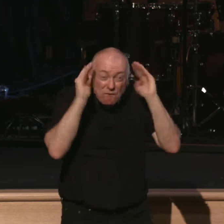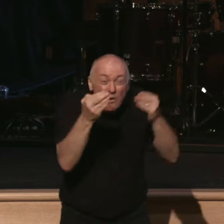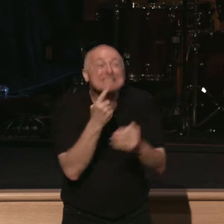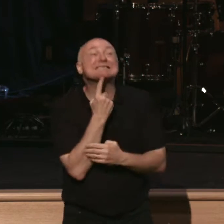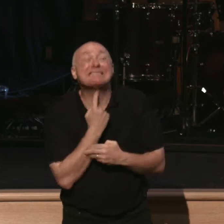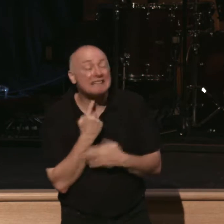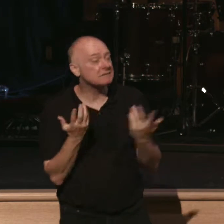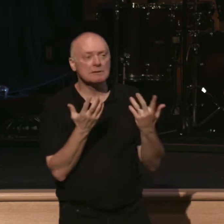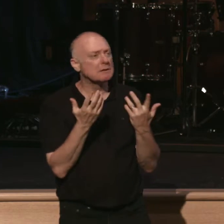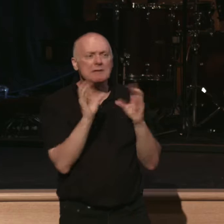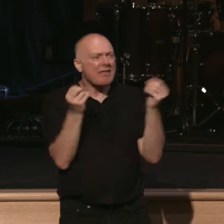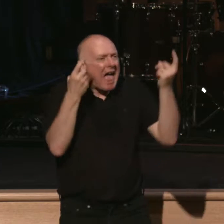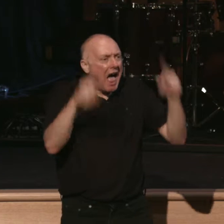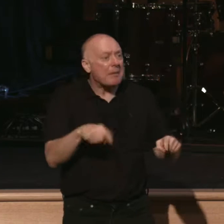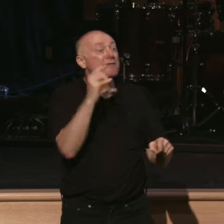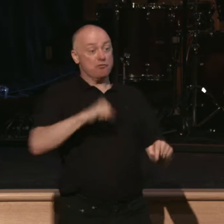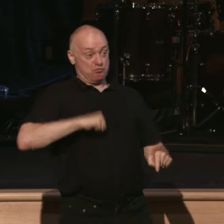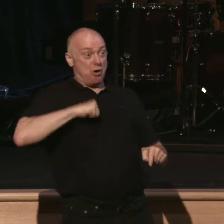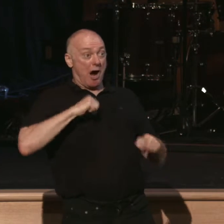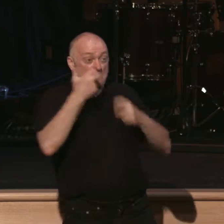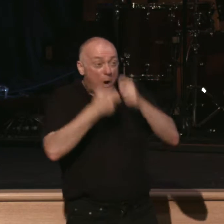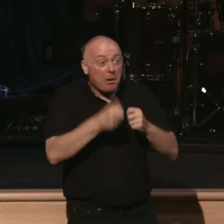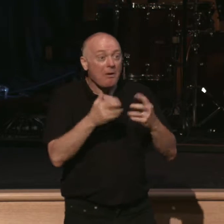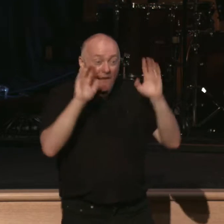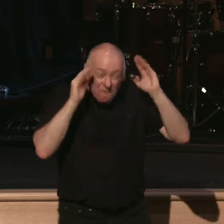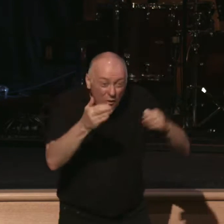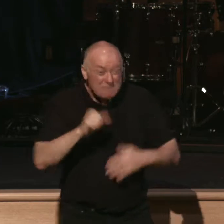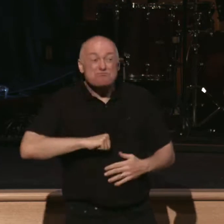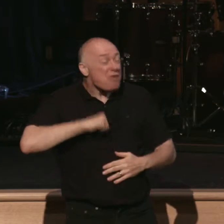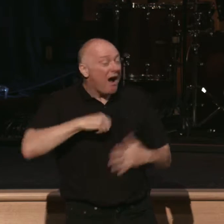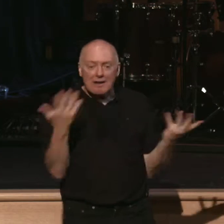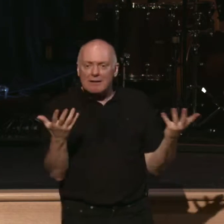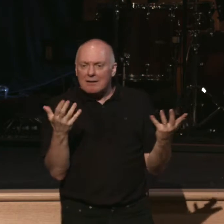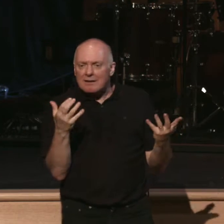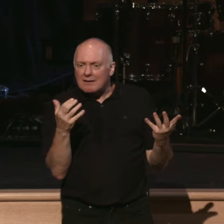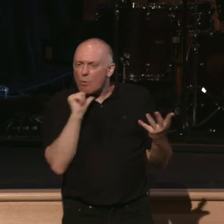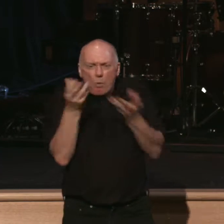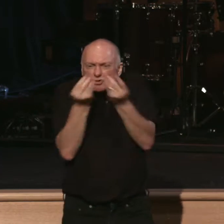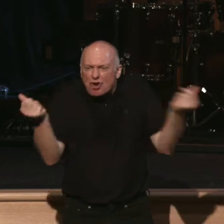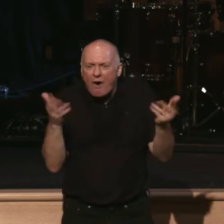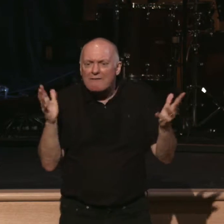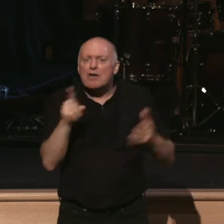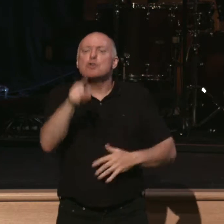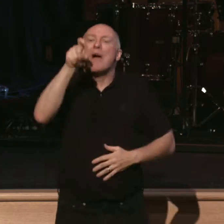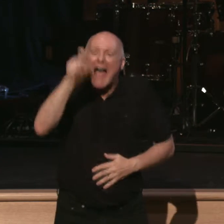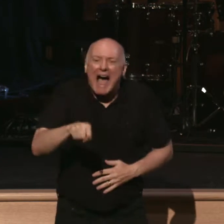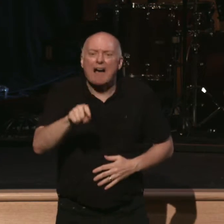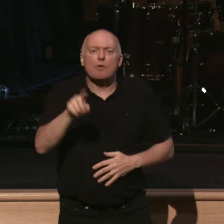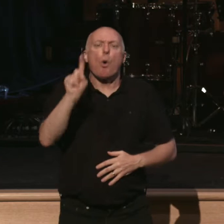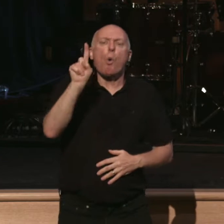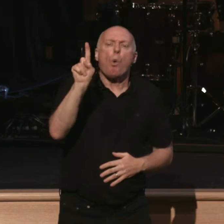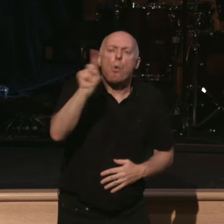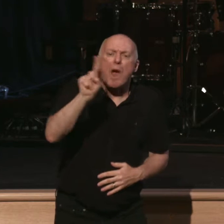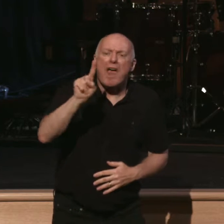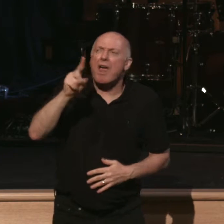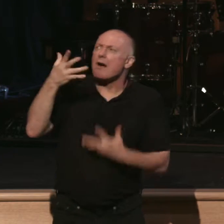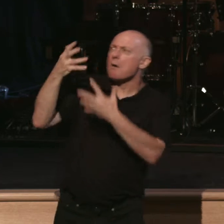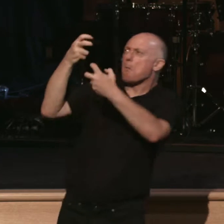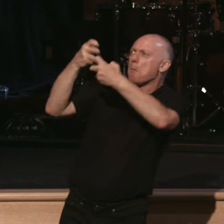going to get anywhere. If we have a pride problem. And all we focus on is pride. We're not going to get anywhere. We have to get to the source of the problem. Which is I don't